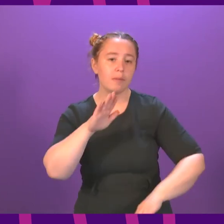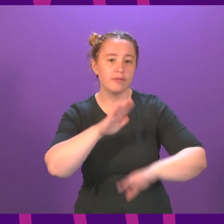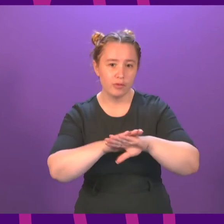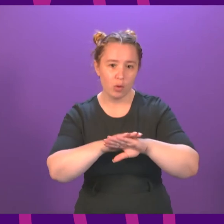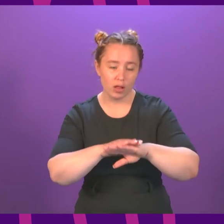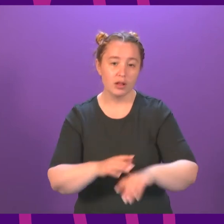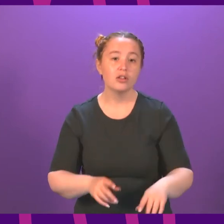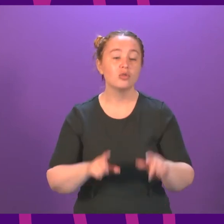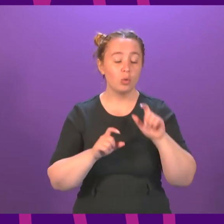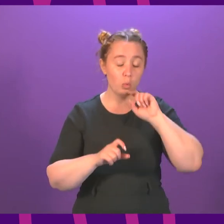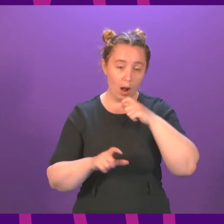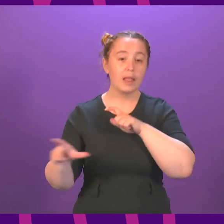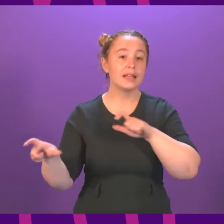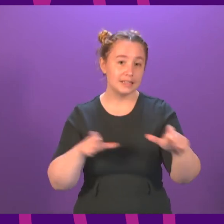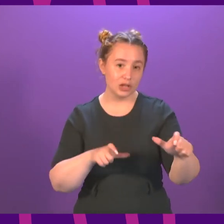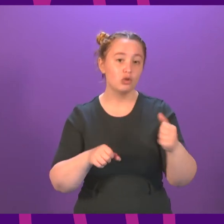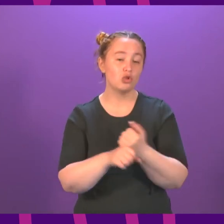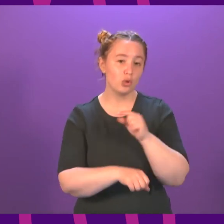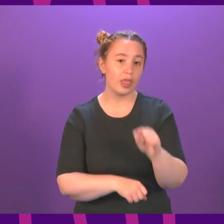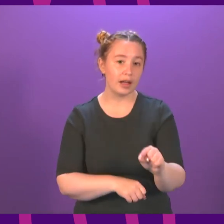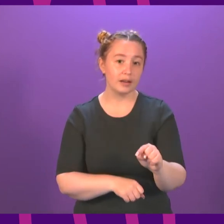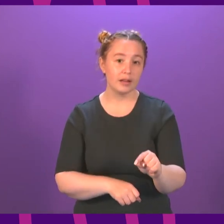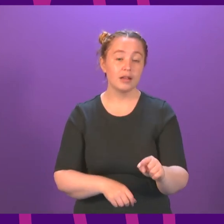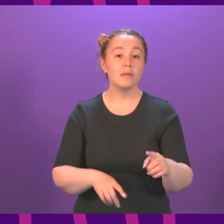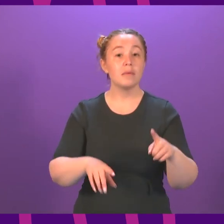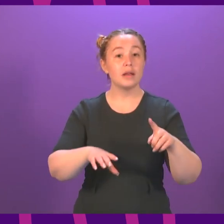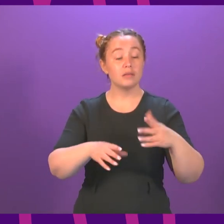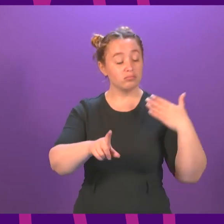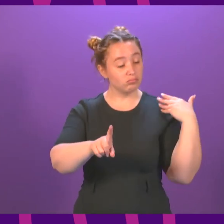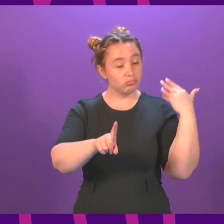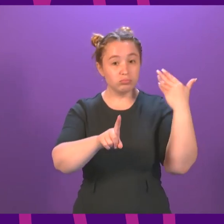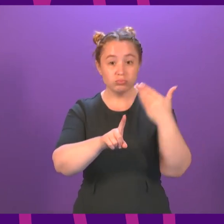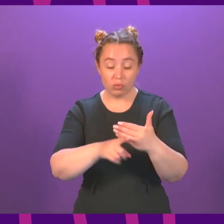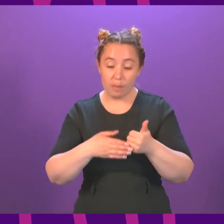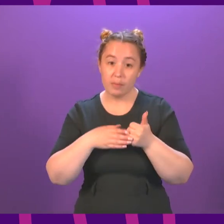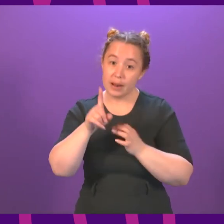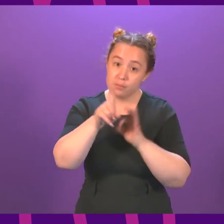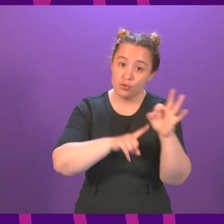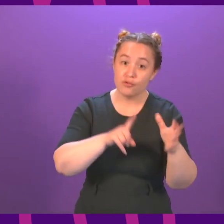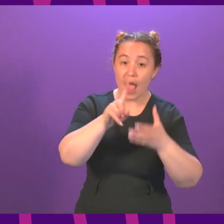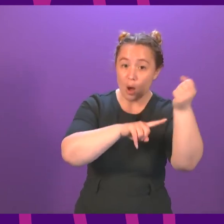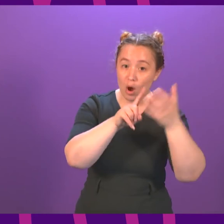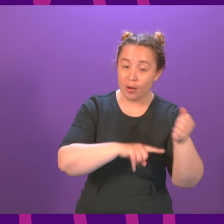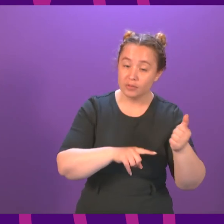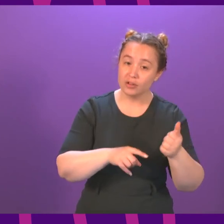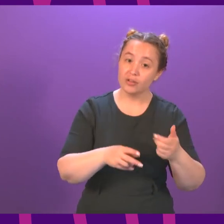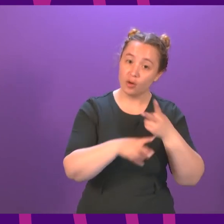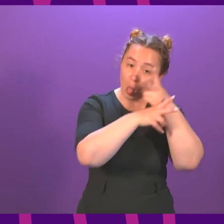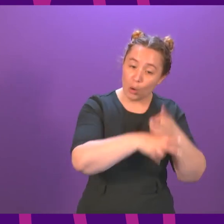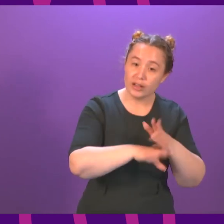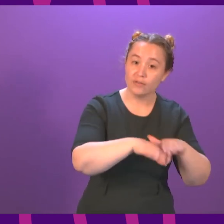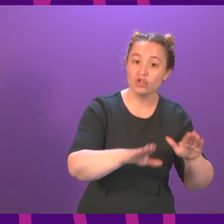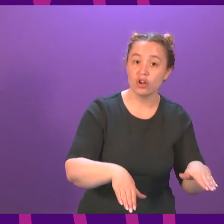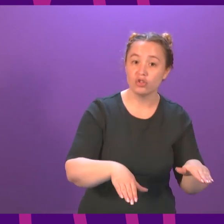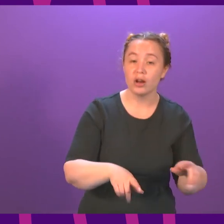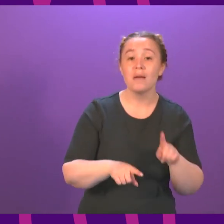are and will continue to do that. We have come a long way in recent years in improving outcomes for looked-after children and young people, but I know there is still much more to